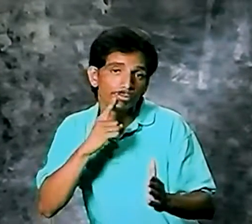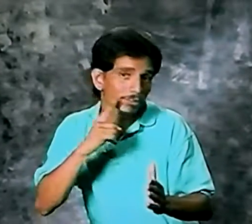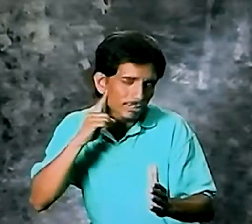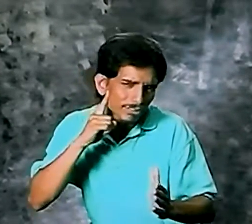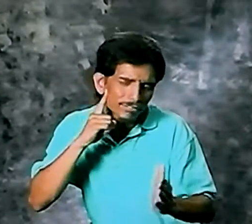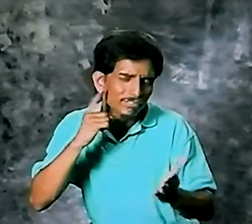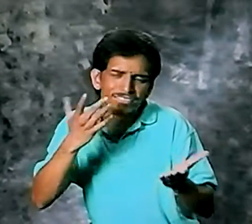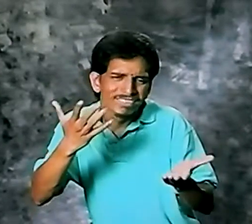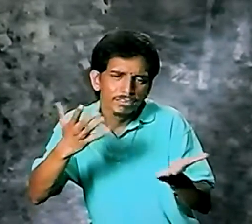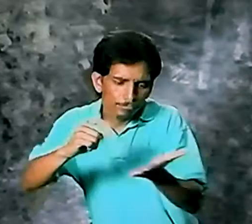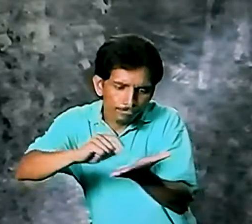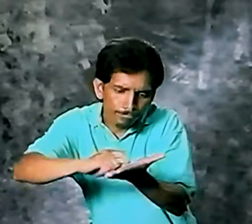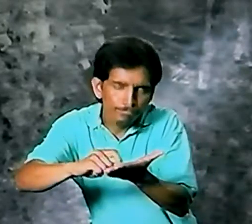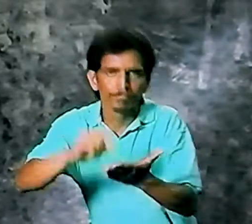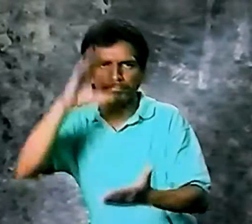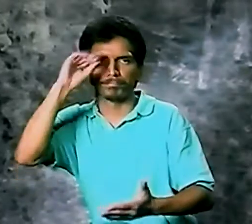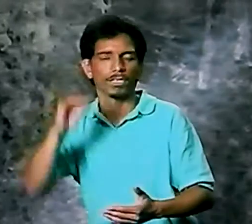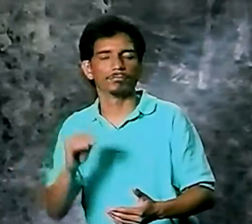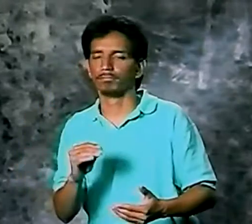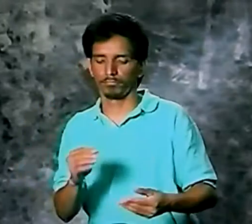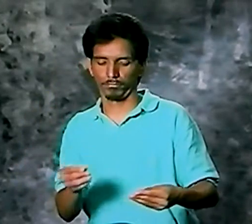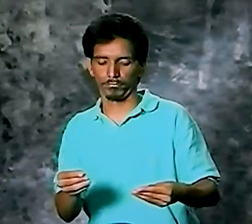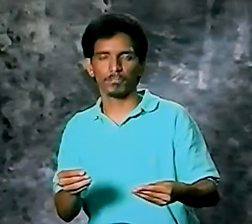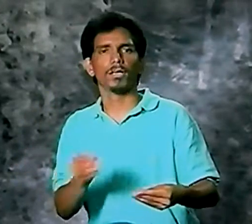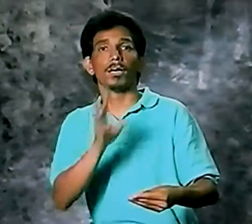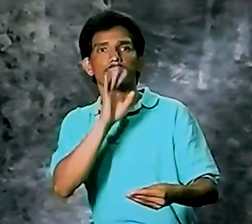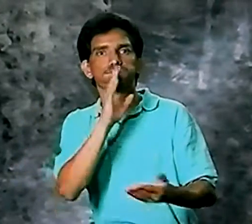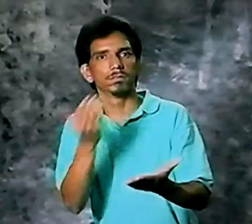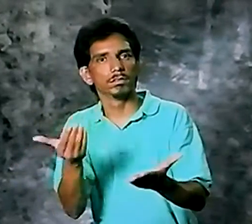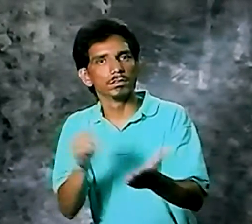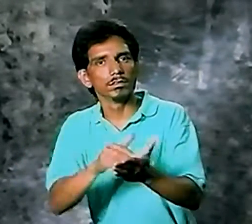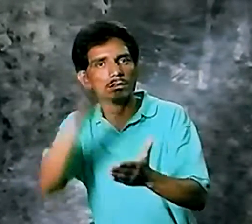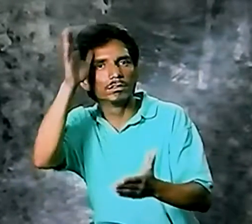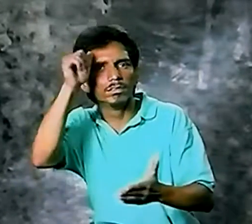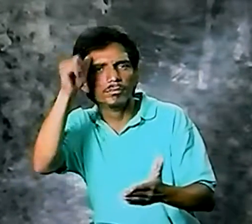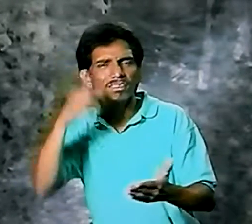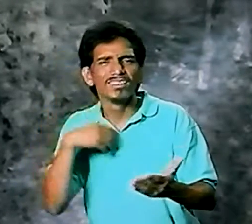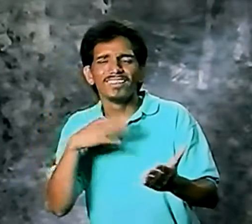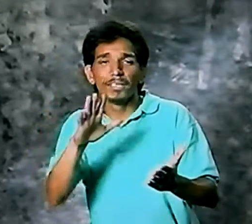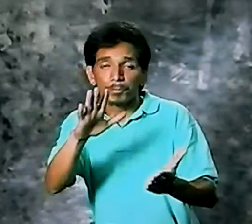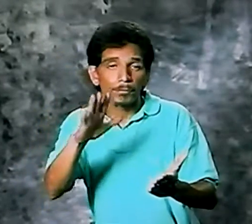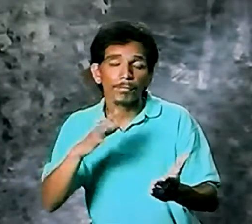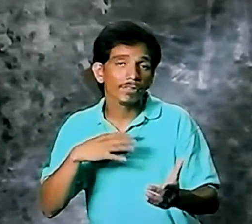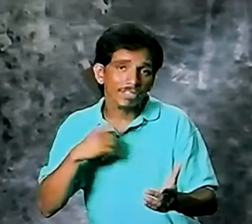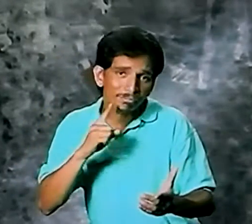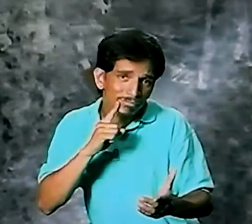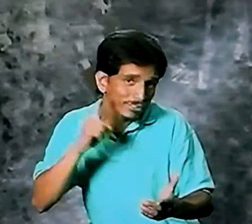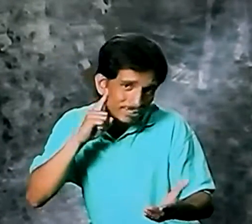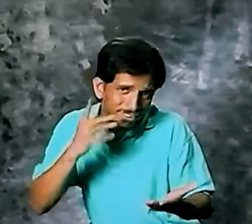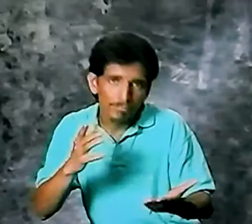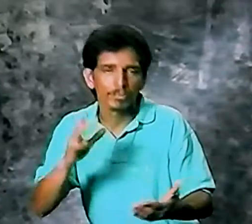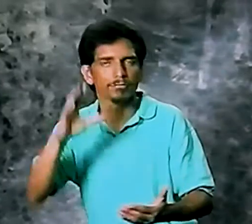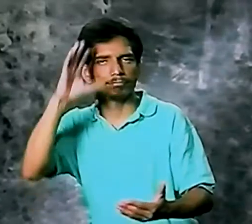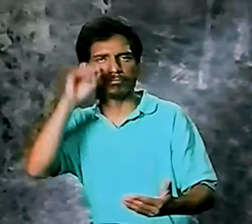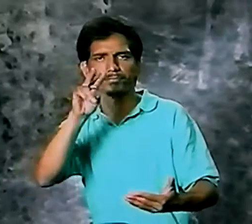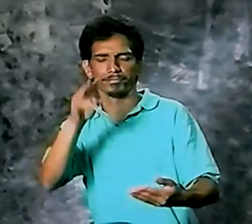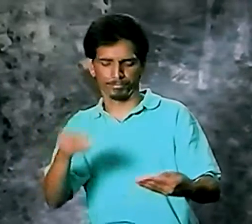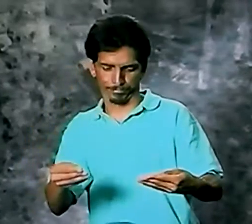and I can't understand because I'm deaf, so I tell him I'm deaf. Can you write it for me? And the man says, again, something in English, and I can't understand